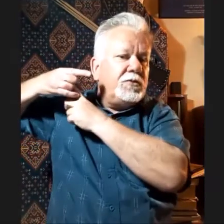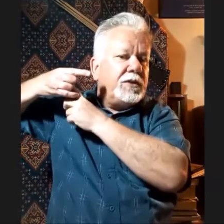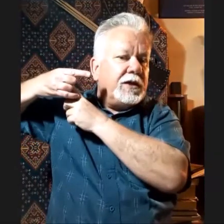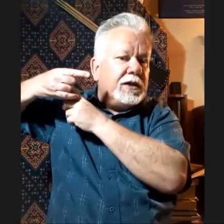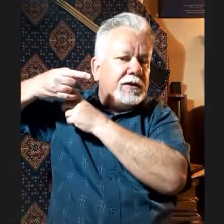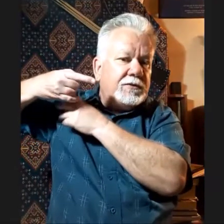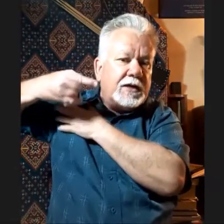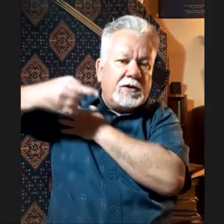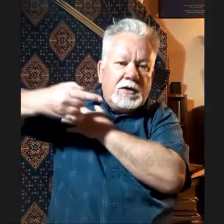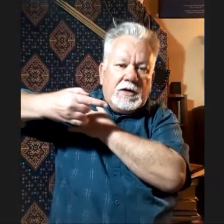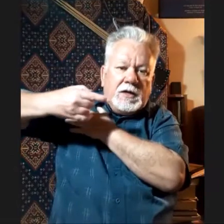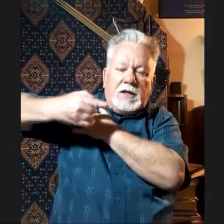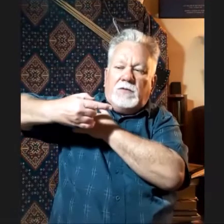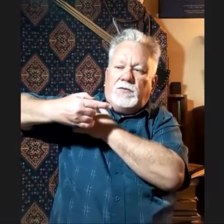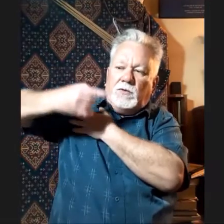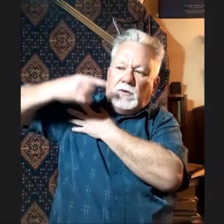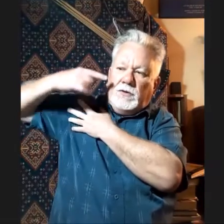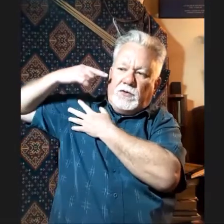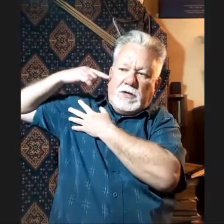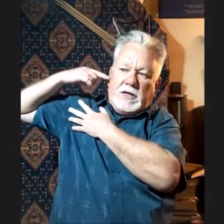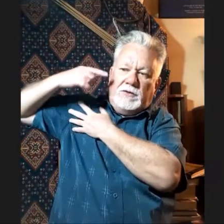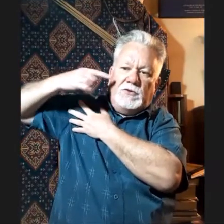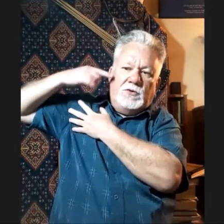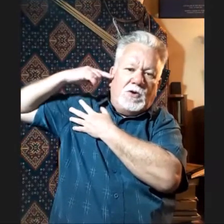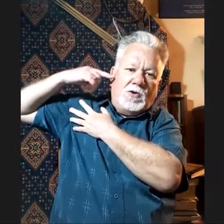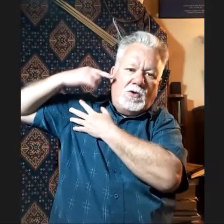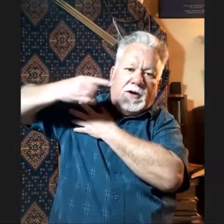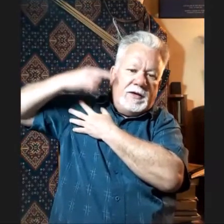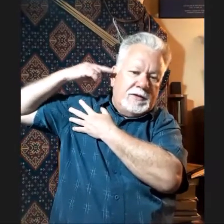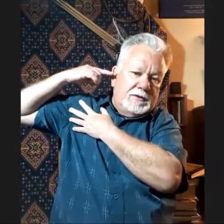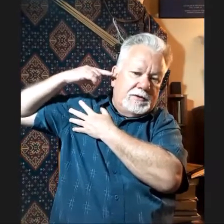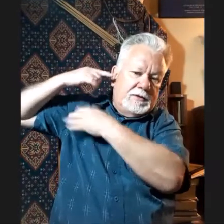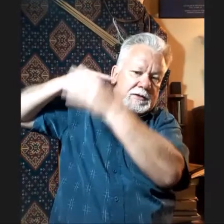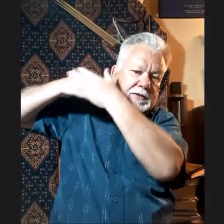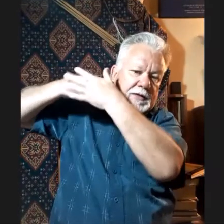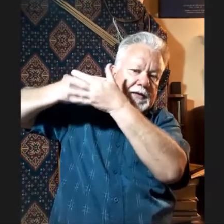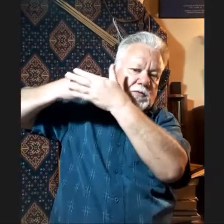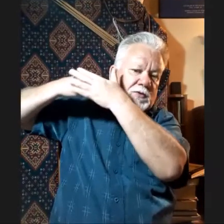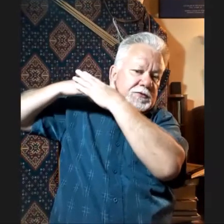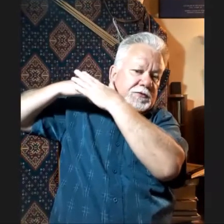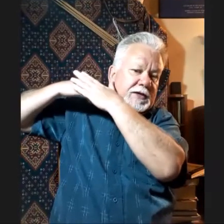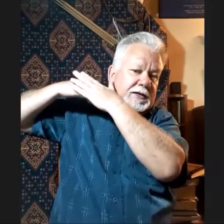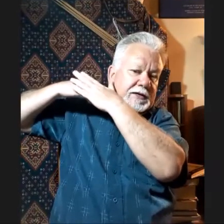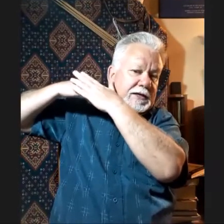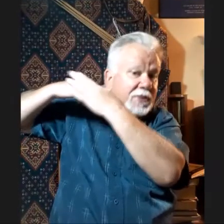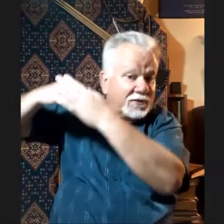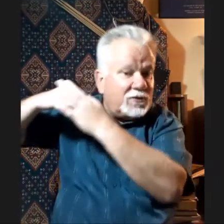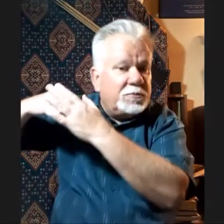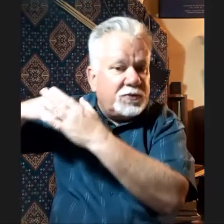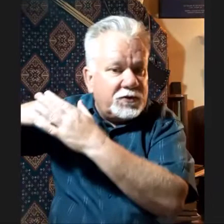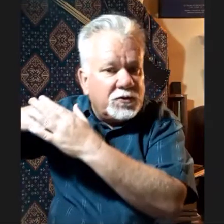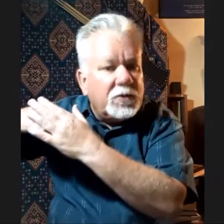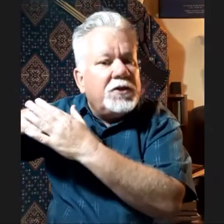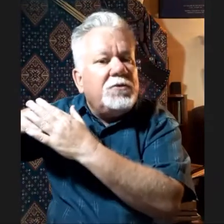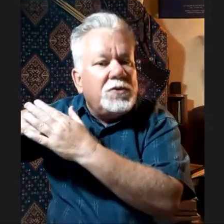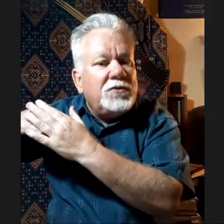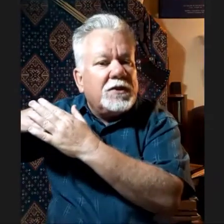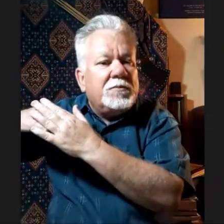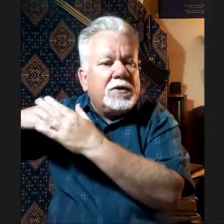where the hand is. Now, if you lift your hand too high, the hand wants to flatten out, and that's the position that you would use a thumb ring